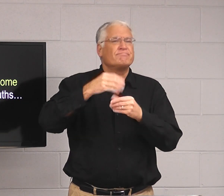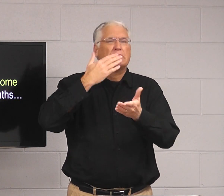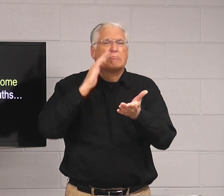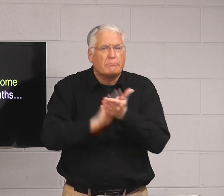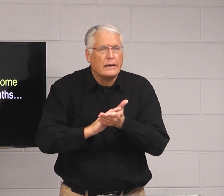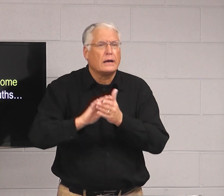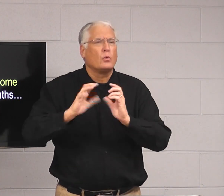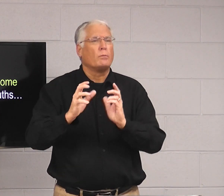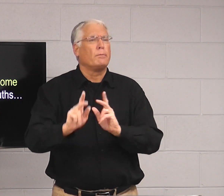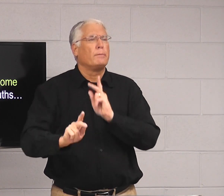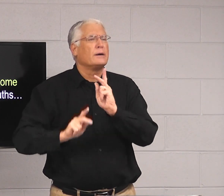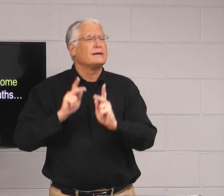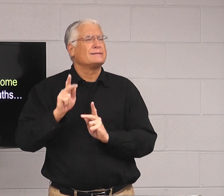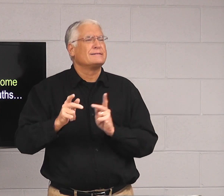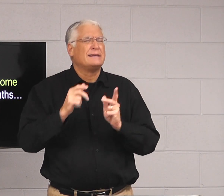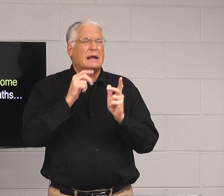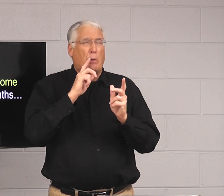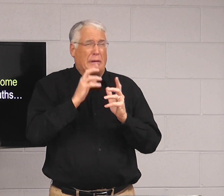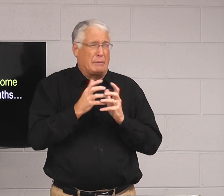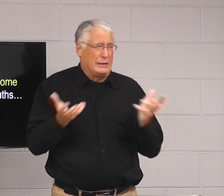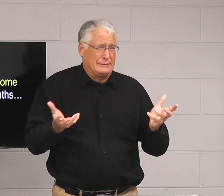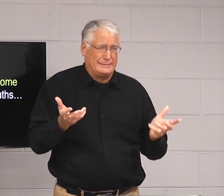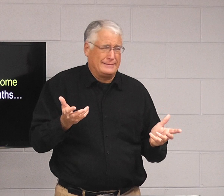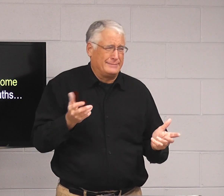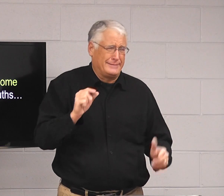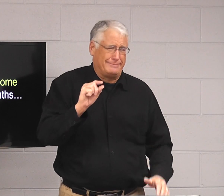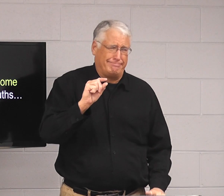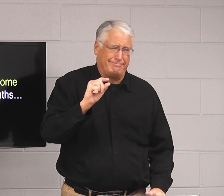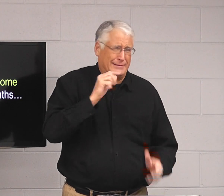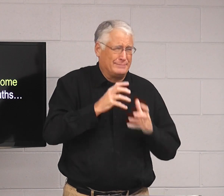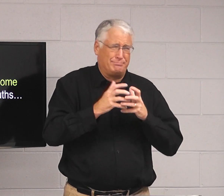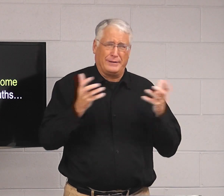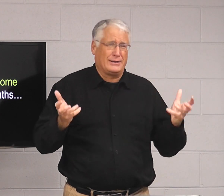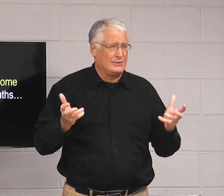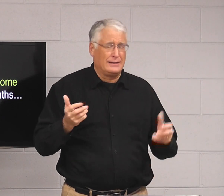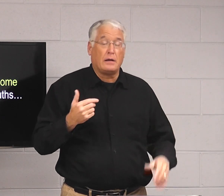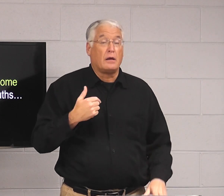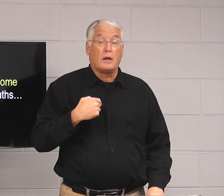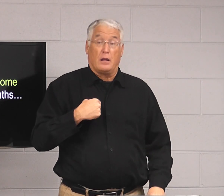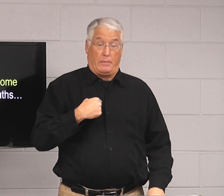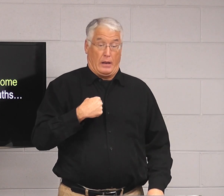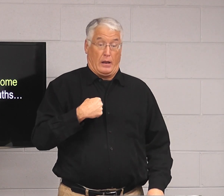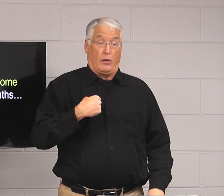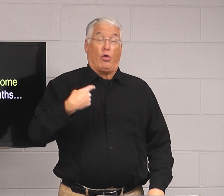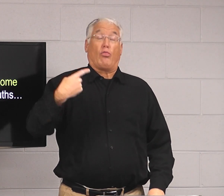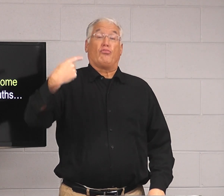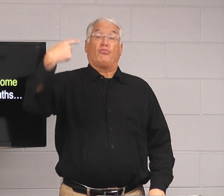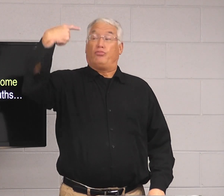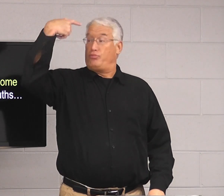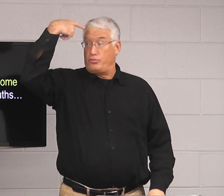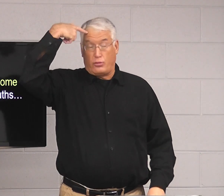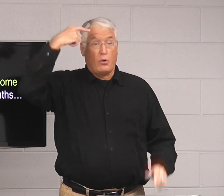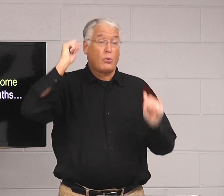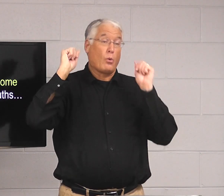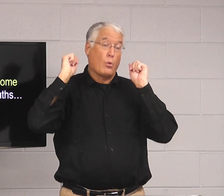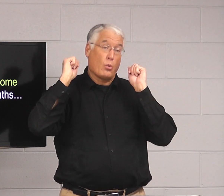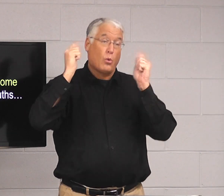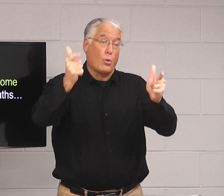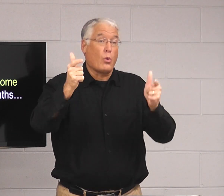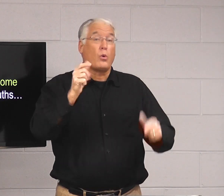But I was never involved in bad groups of people. I mean, I really hold my own a lot. But I thought that